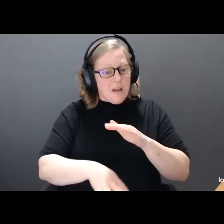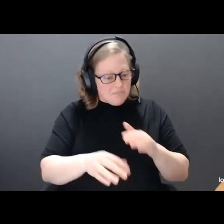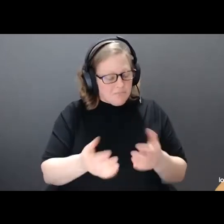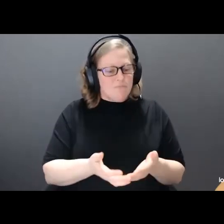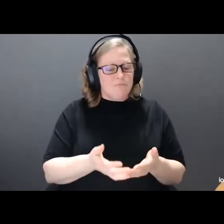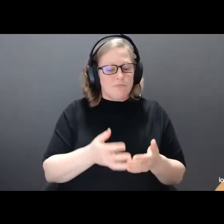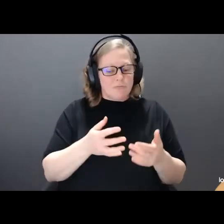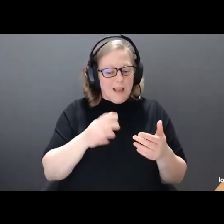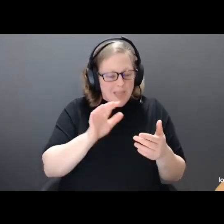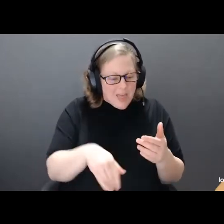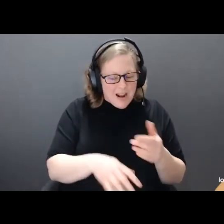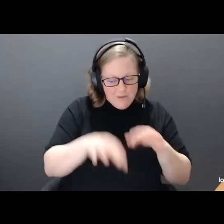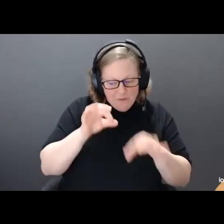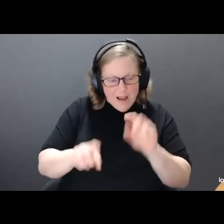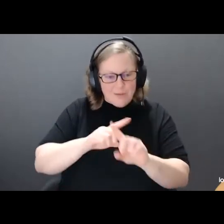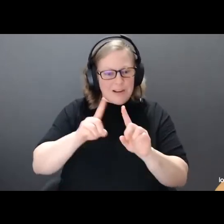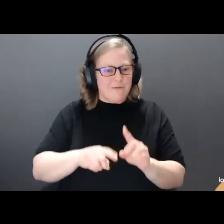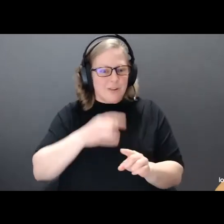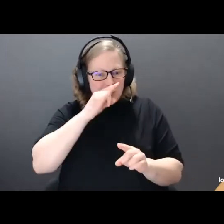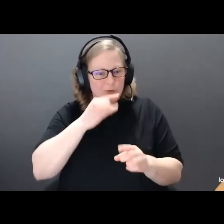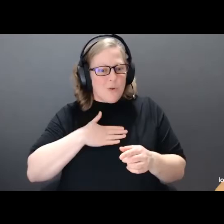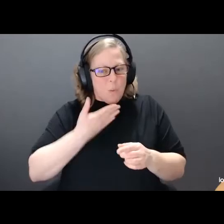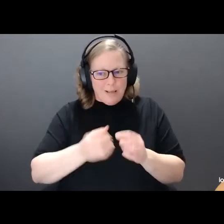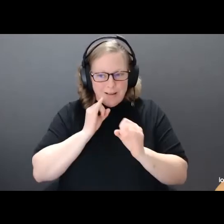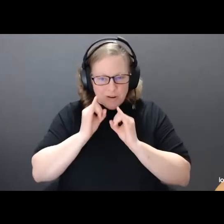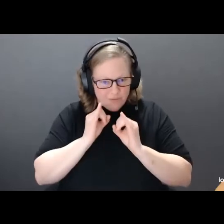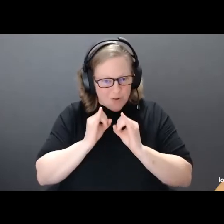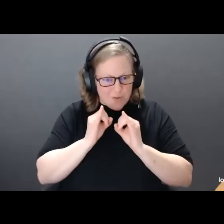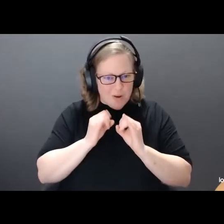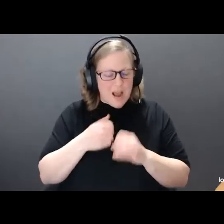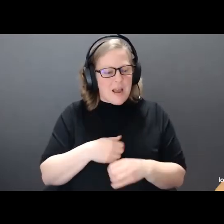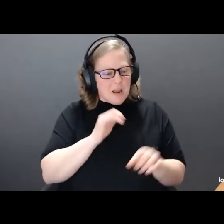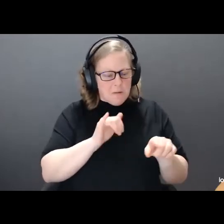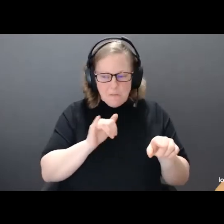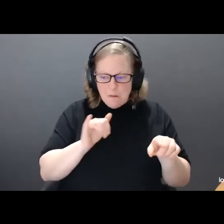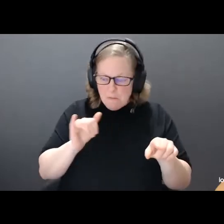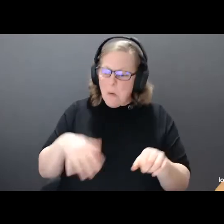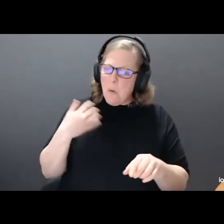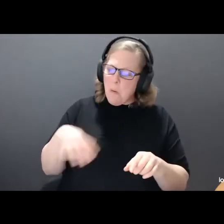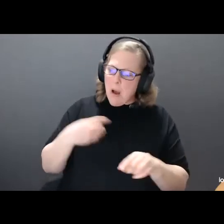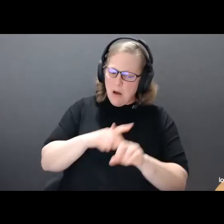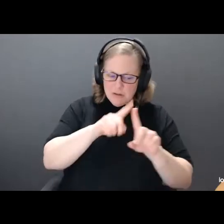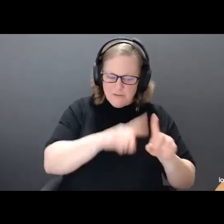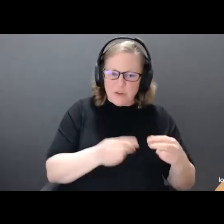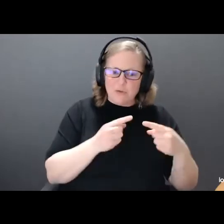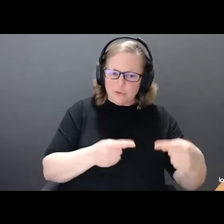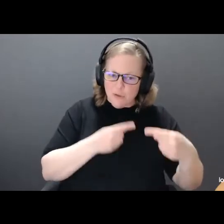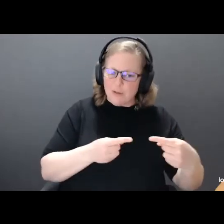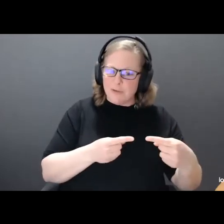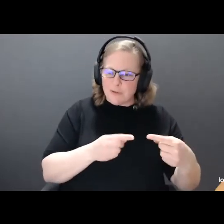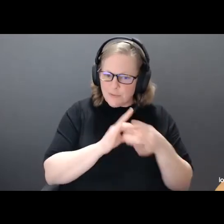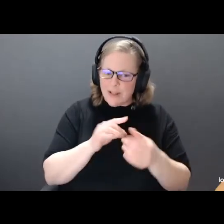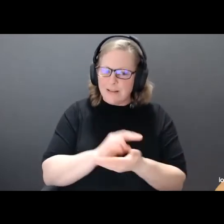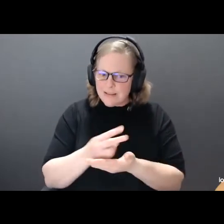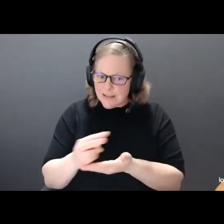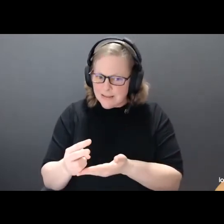they found out they were dyslexic and the struggles they faced. These interviews, although they focused on dyslexia, I wanted to get a sense of who they were